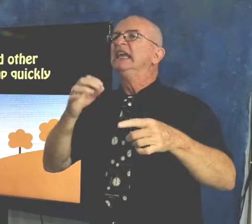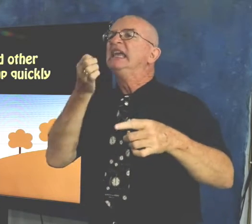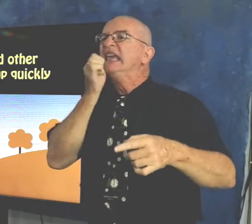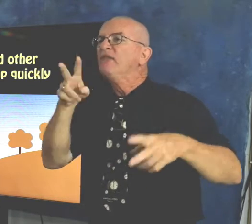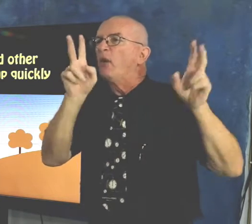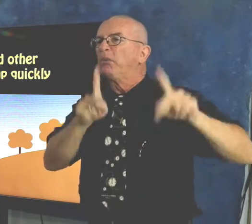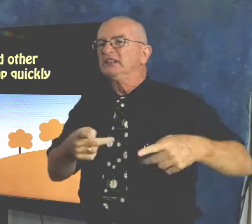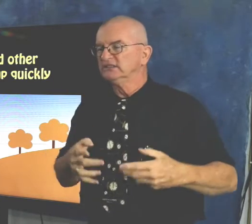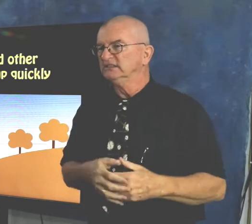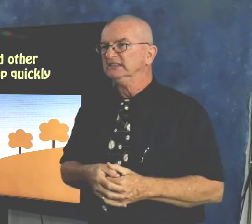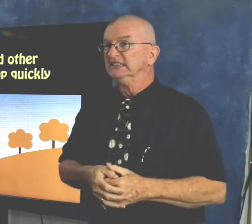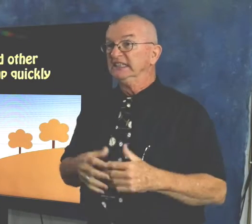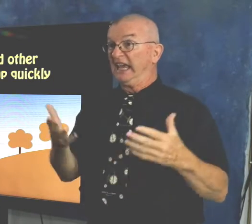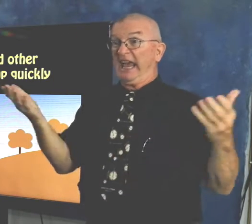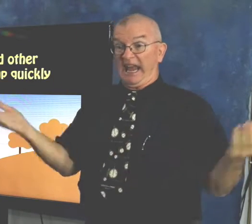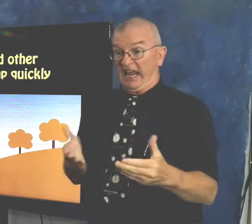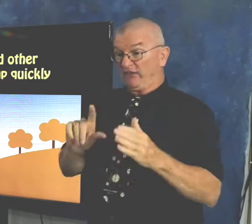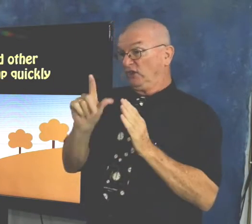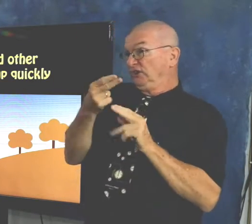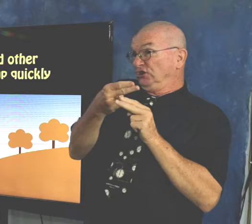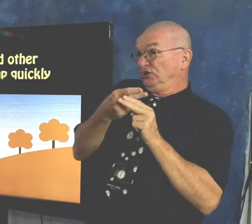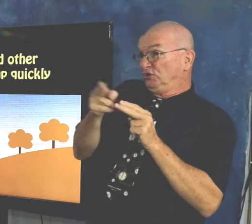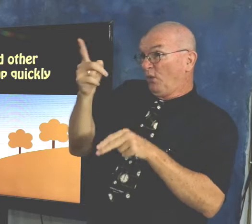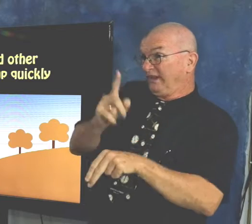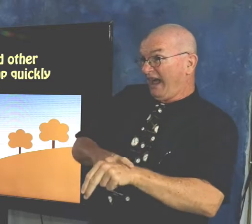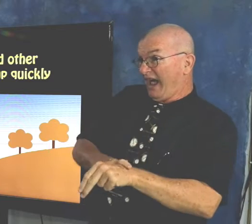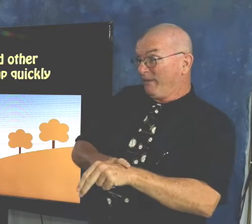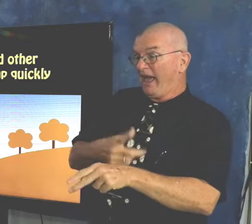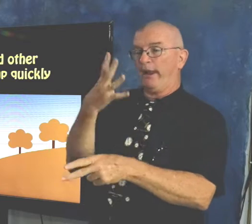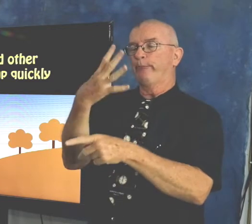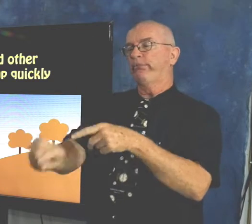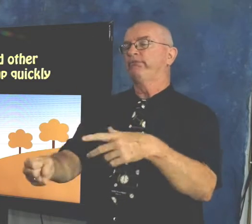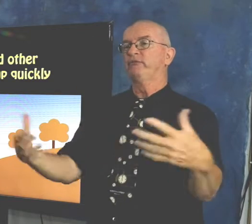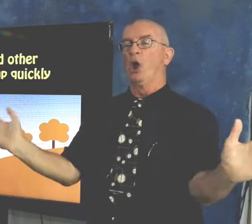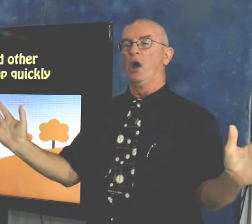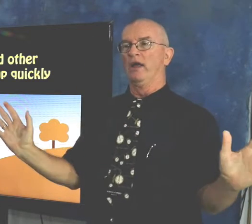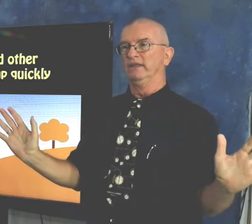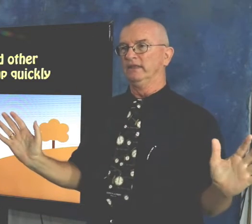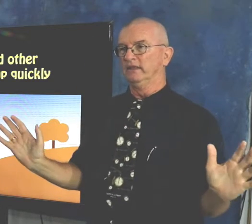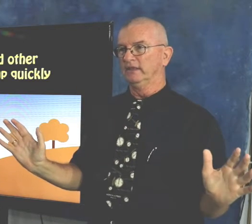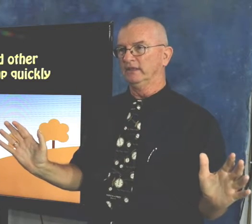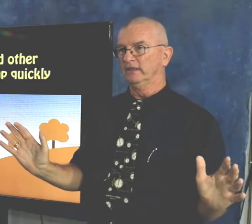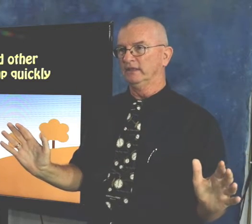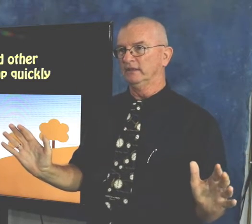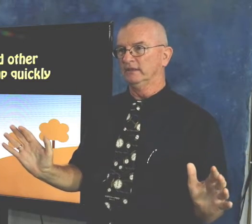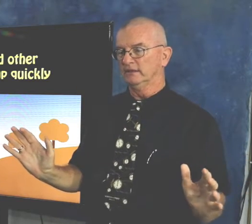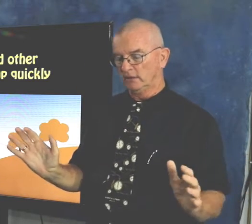evil people. They're here for a short time, and soon they're gone.